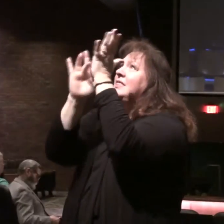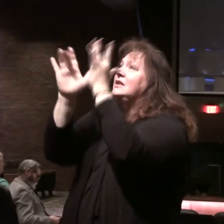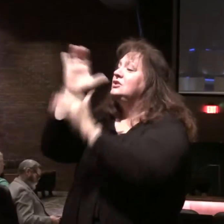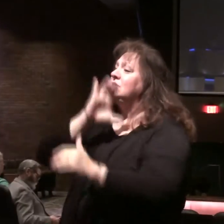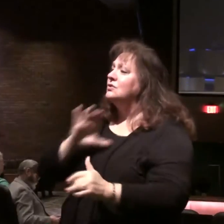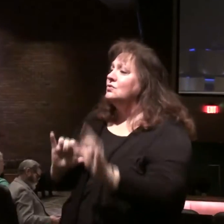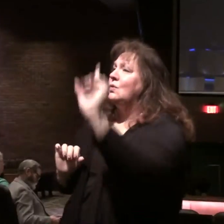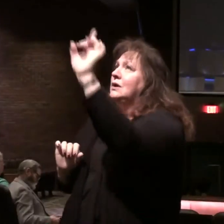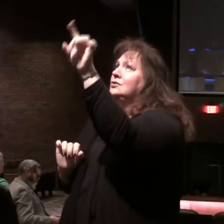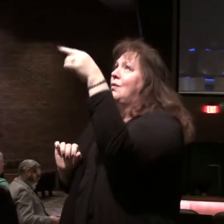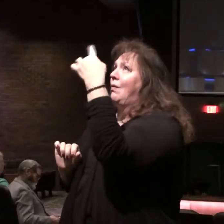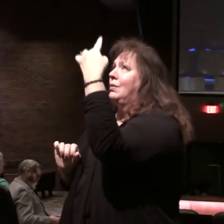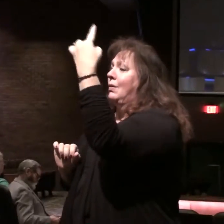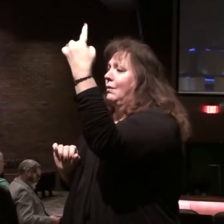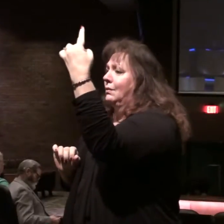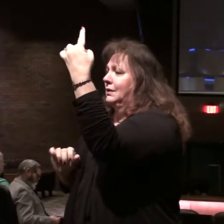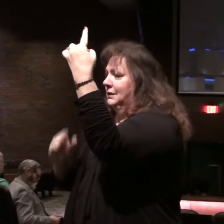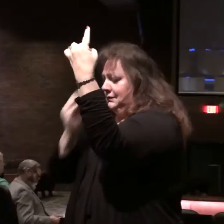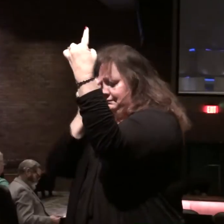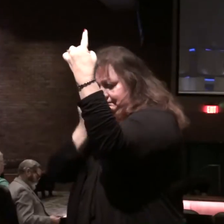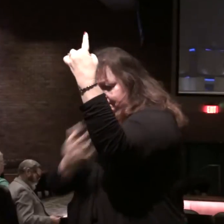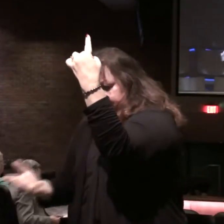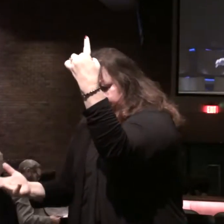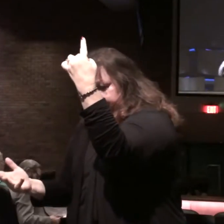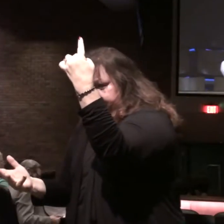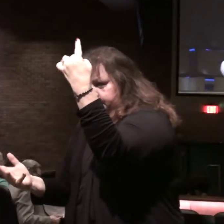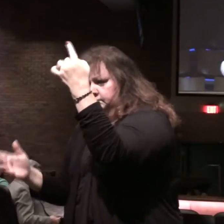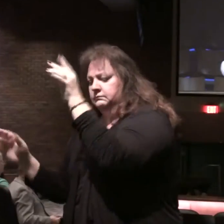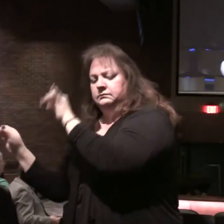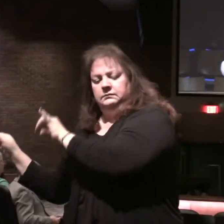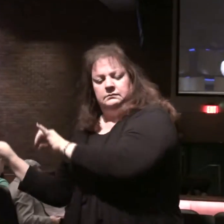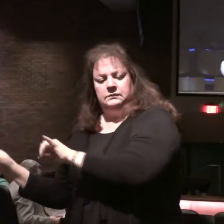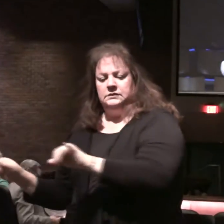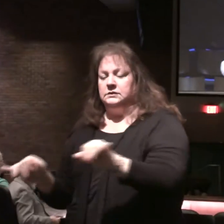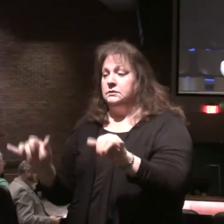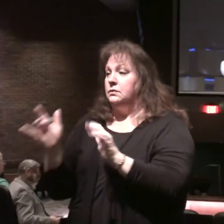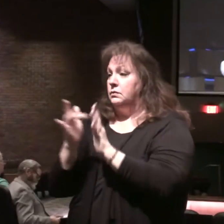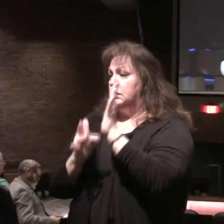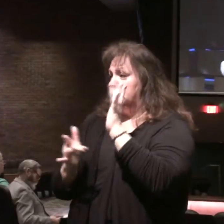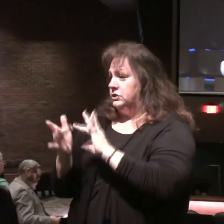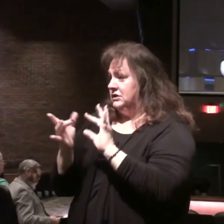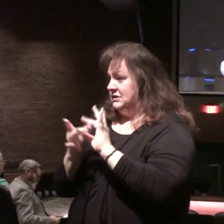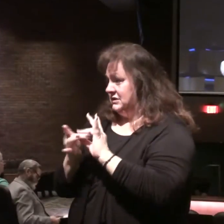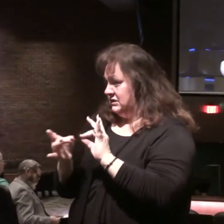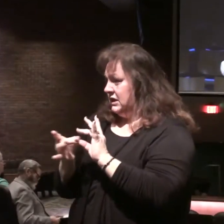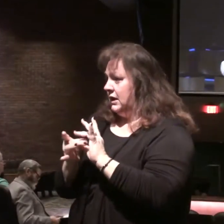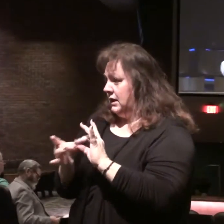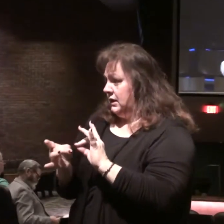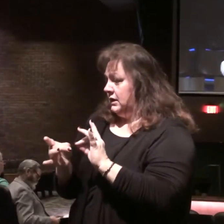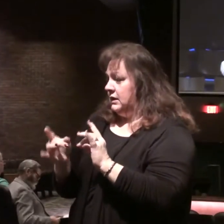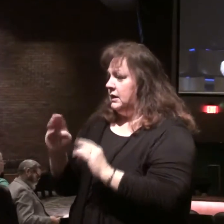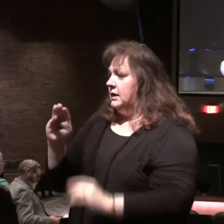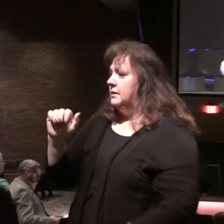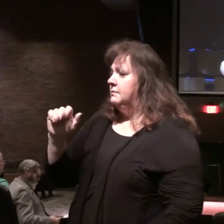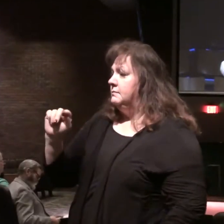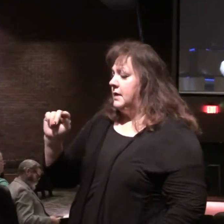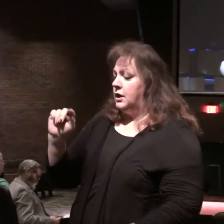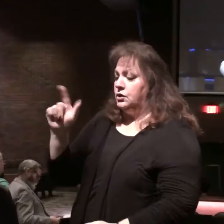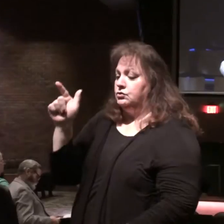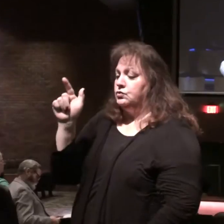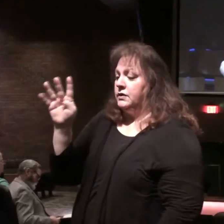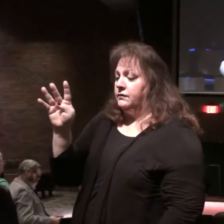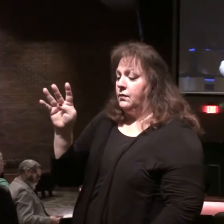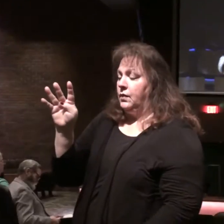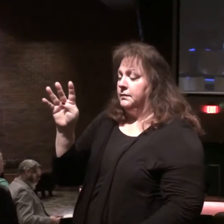alone will be proclaimed. This is consistent with what Jesus said in Matthew chapter 24